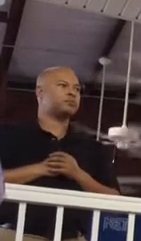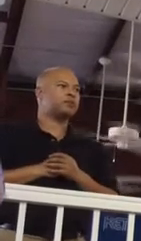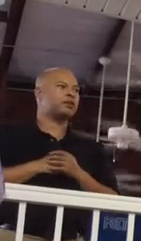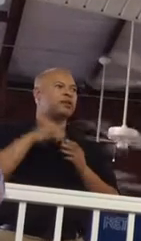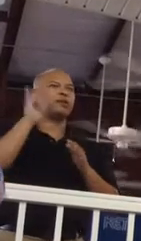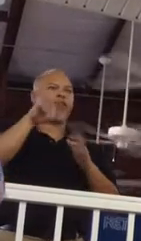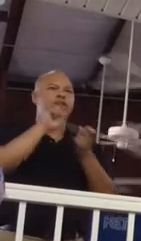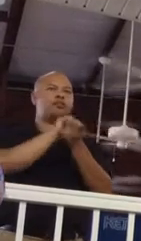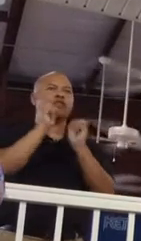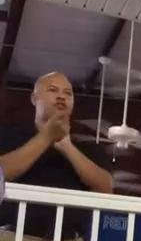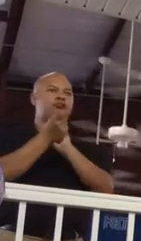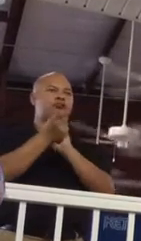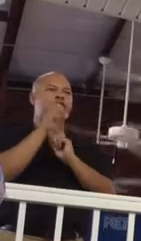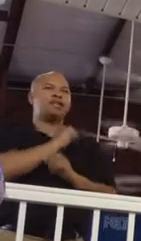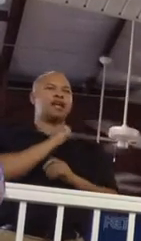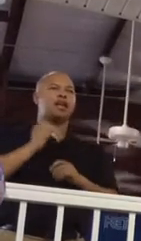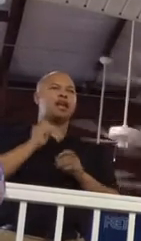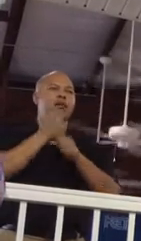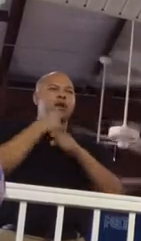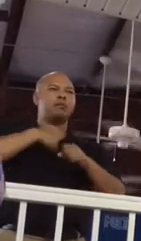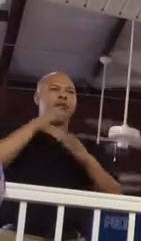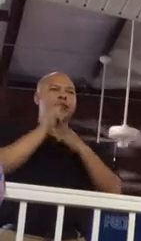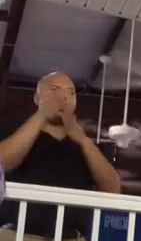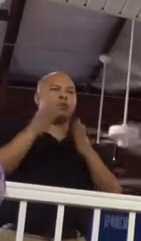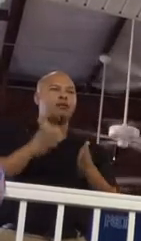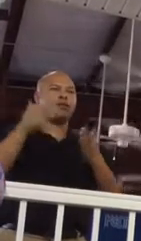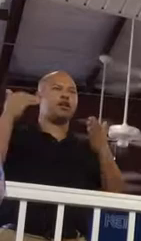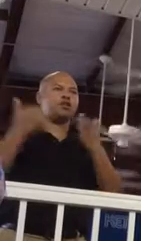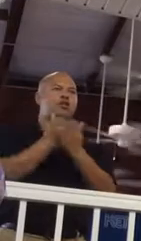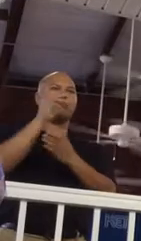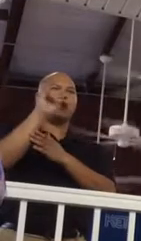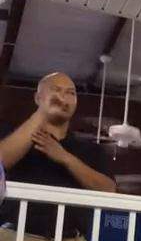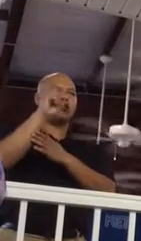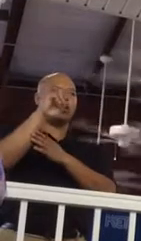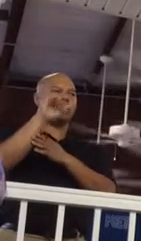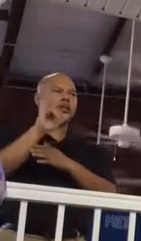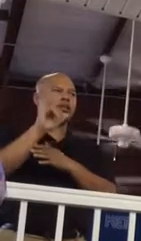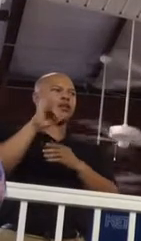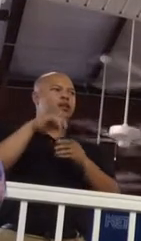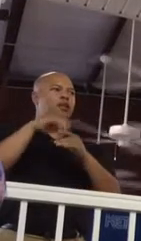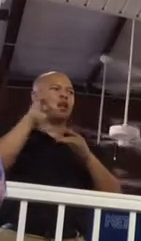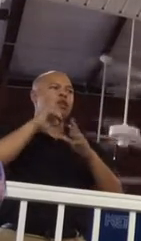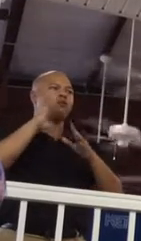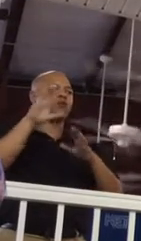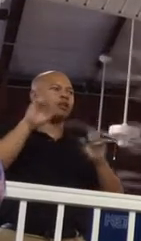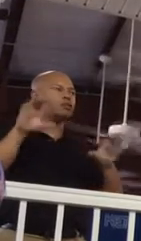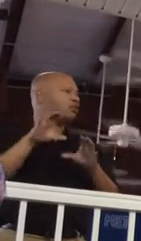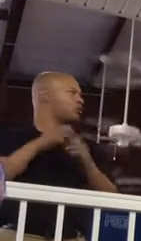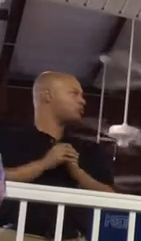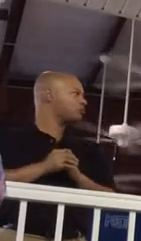That's to change the Senate and make me the leader of a new majority to take America in a different direction.